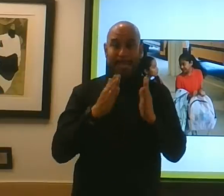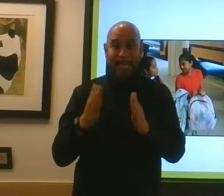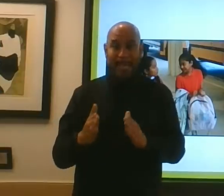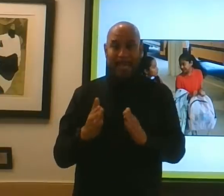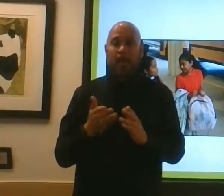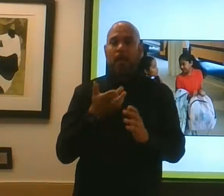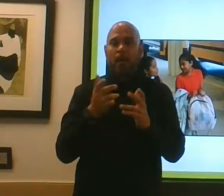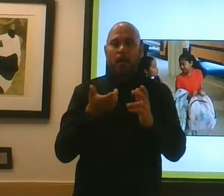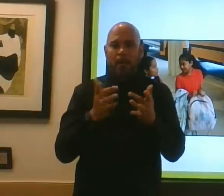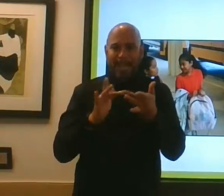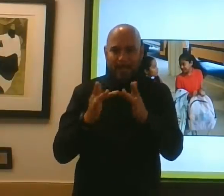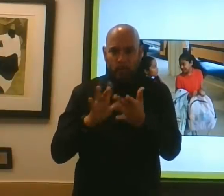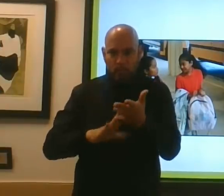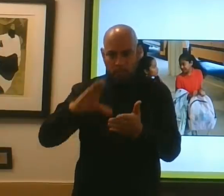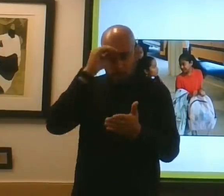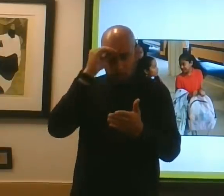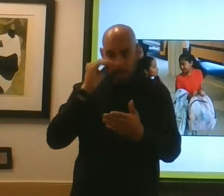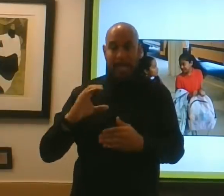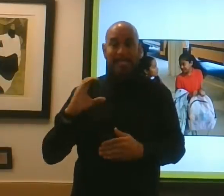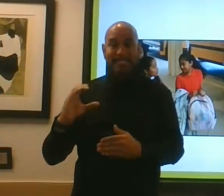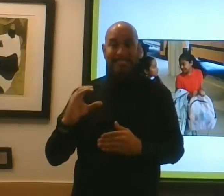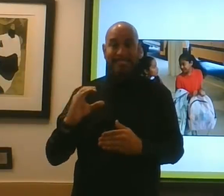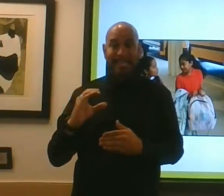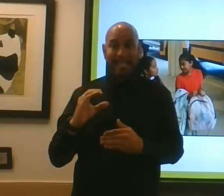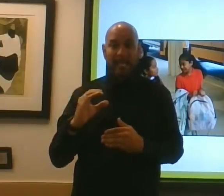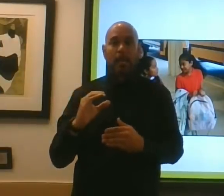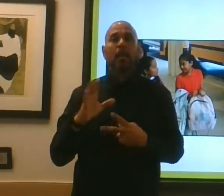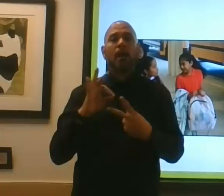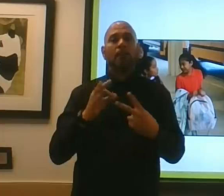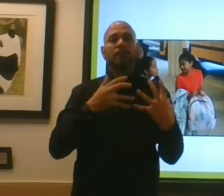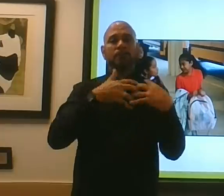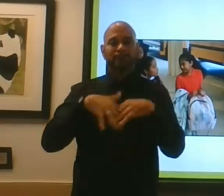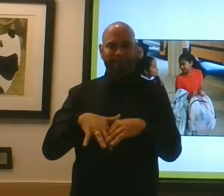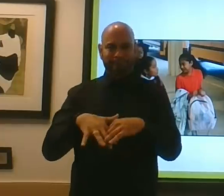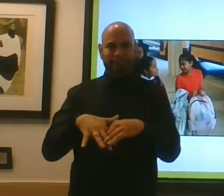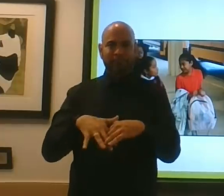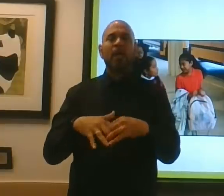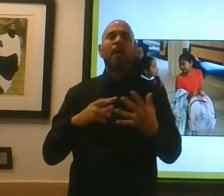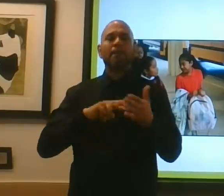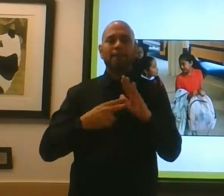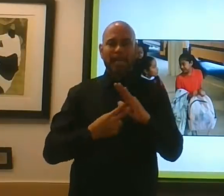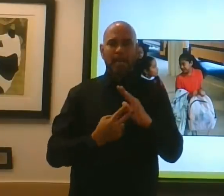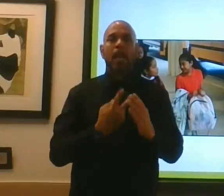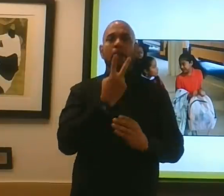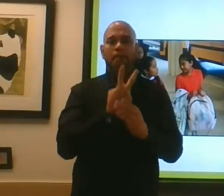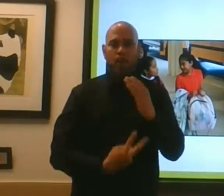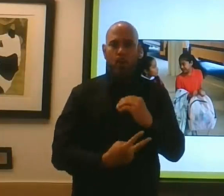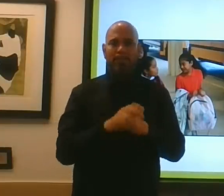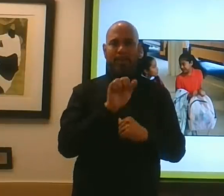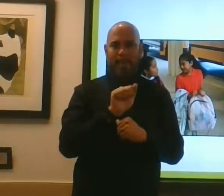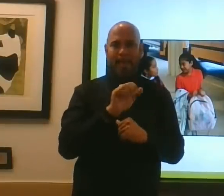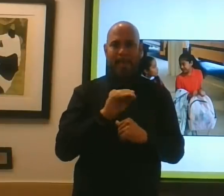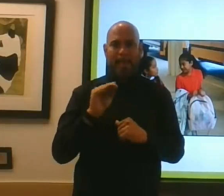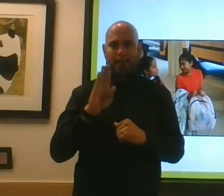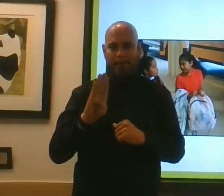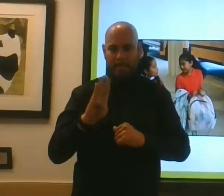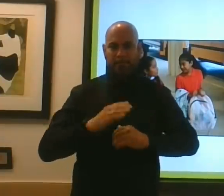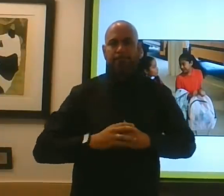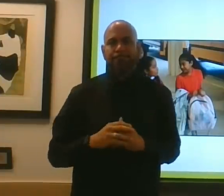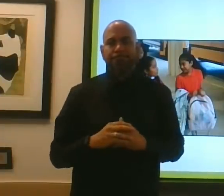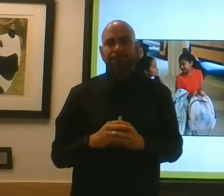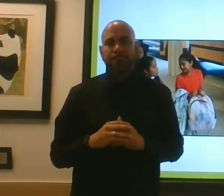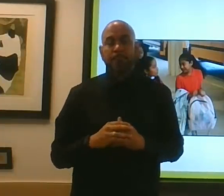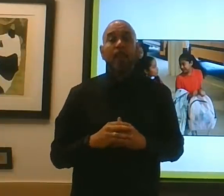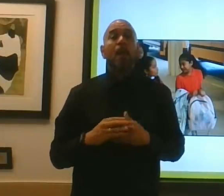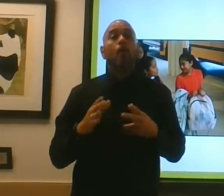We also offered an option D. In the event we come back face-to-face or we have a blended